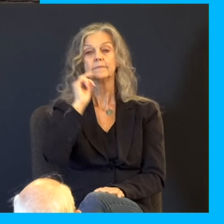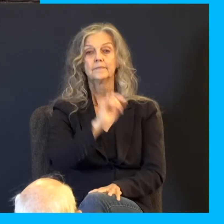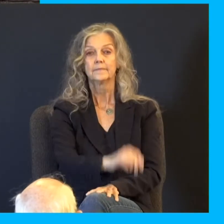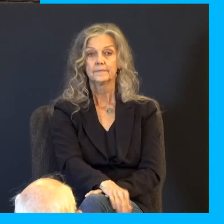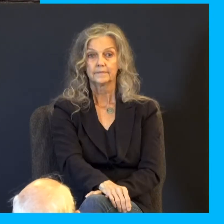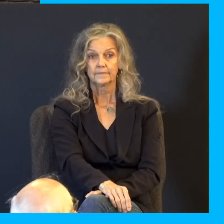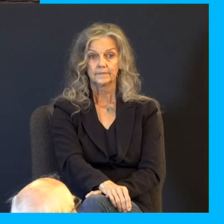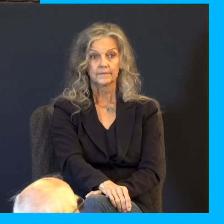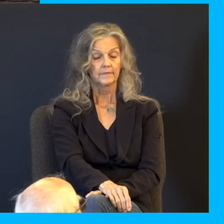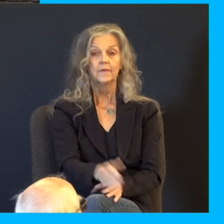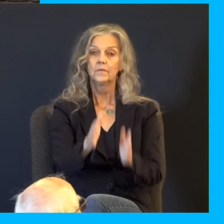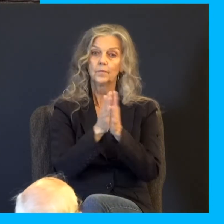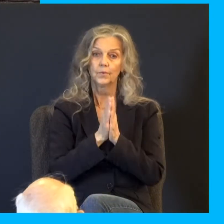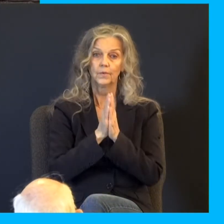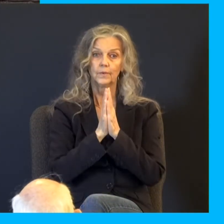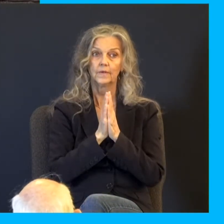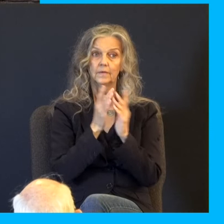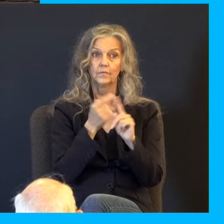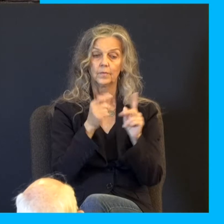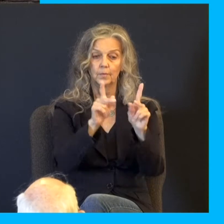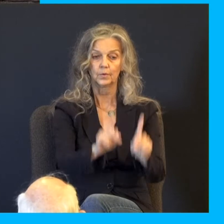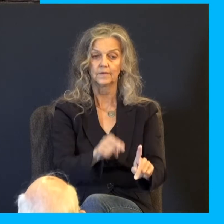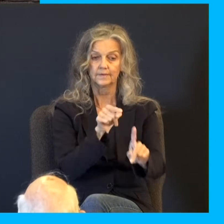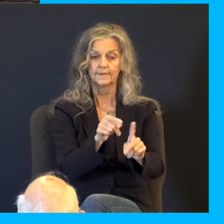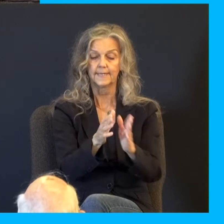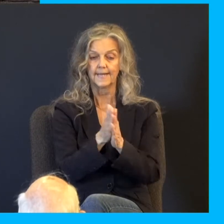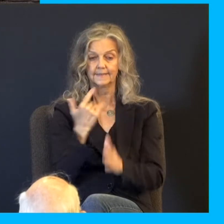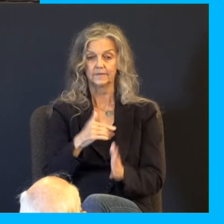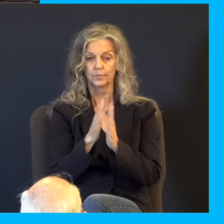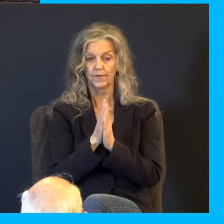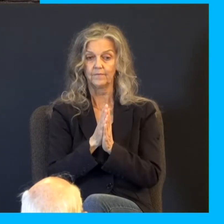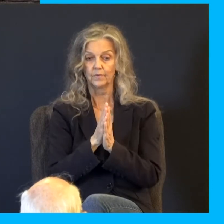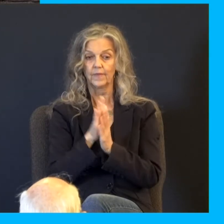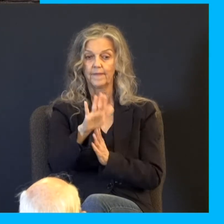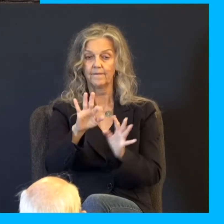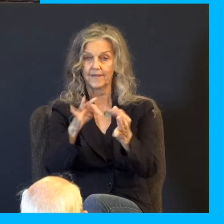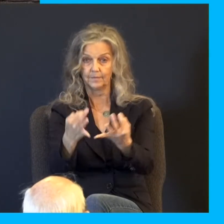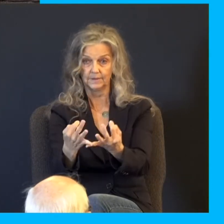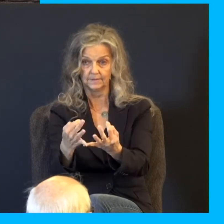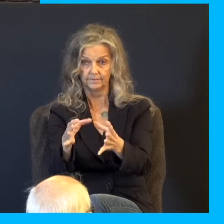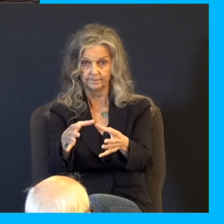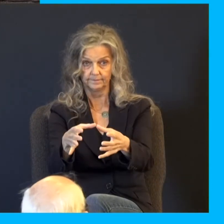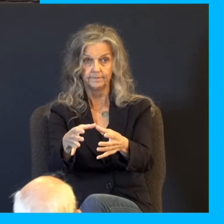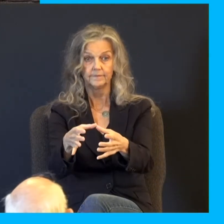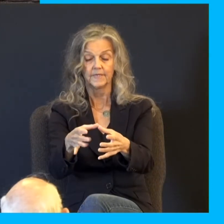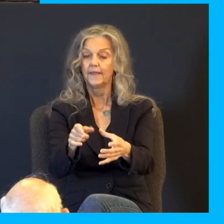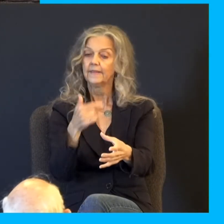Got a prayer request from a person who asked us to pray for this regarding their family. They said, there is